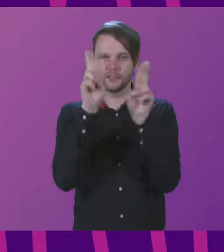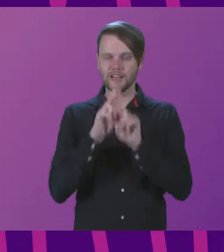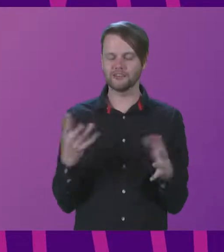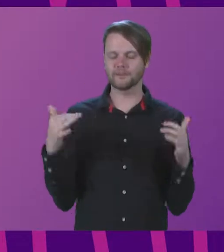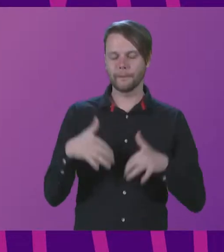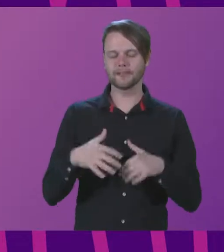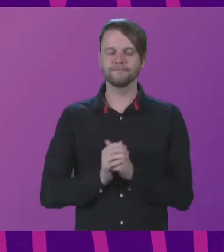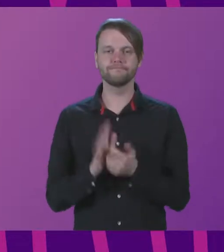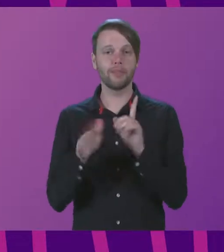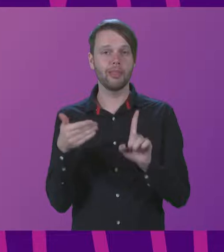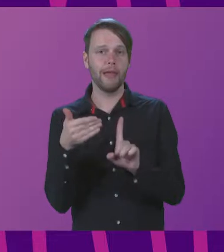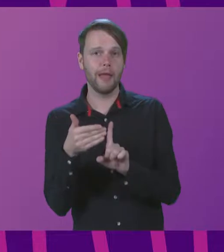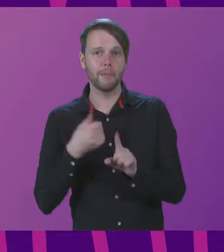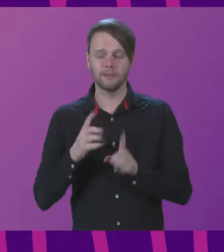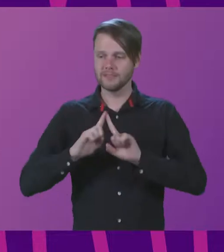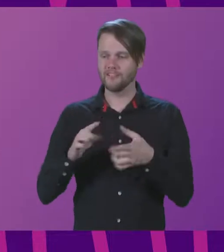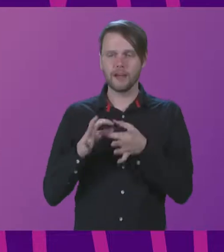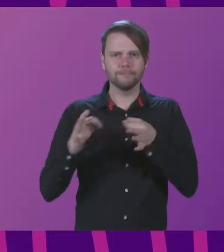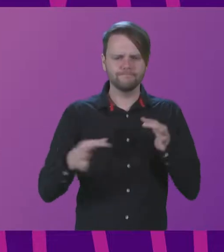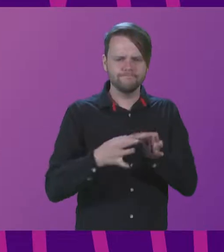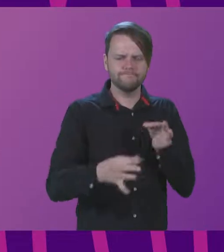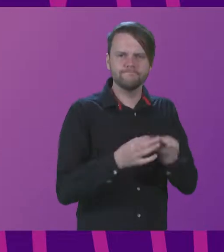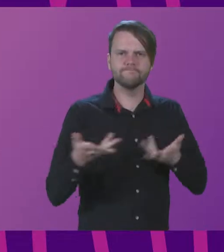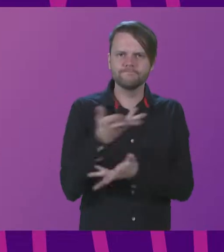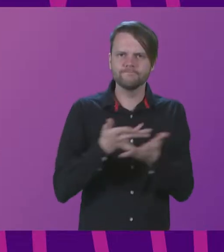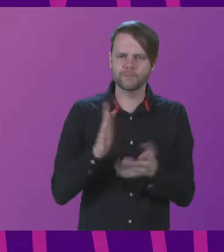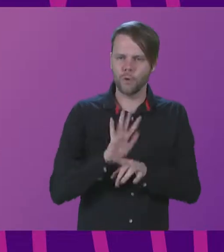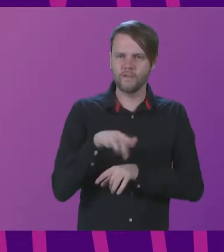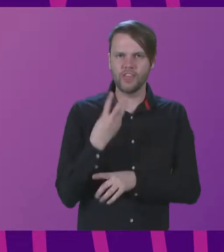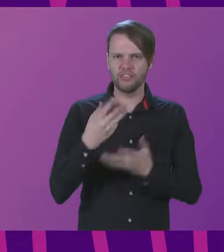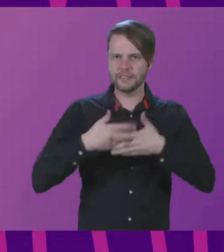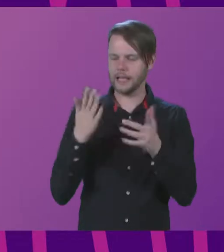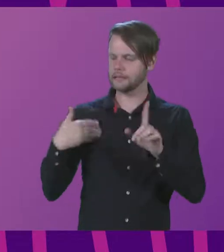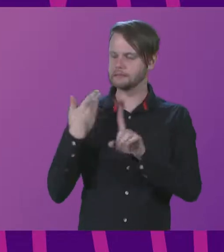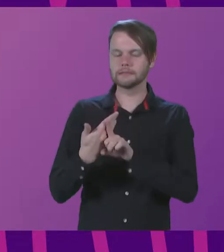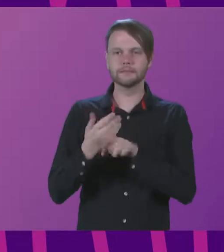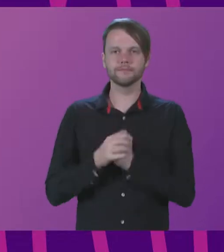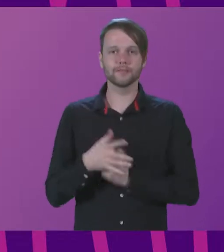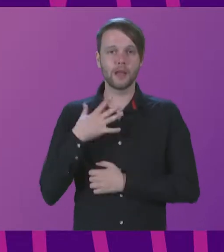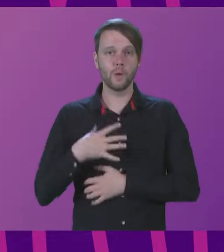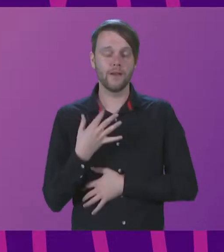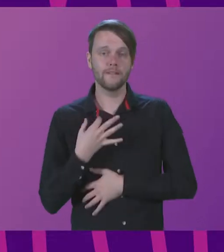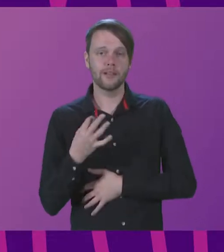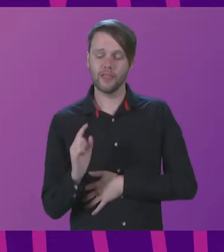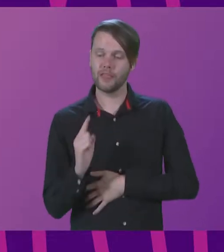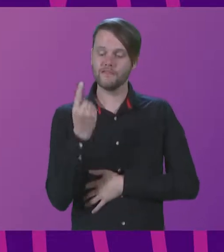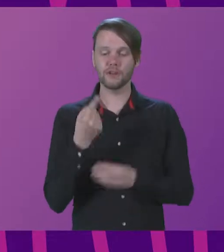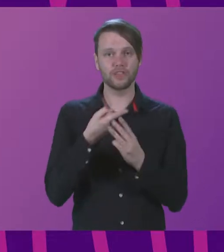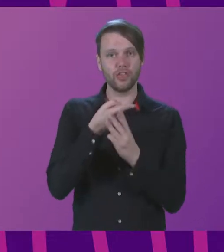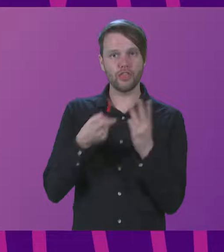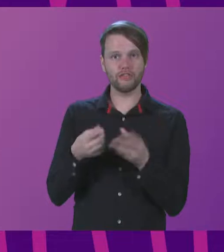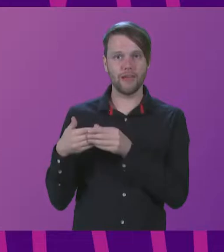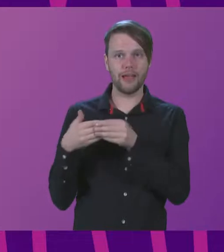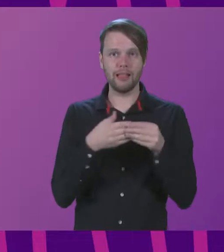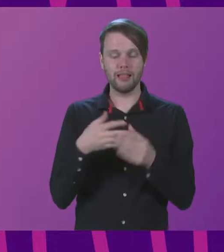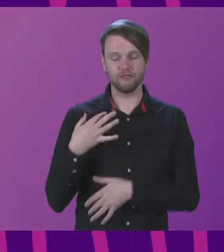aims to bring together the various threads of discussion over the past three days and I'd like to invite the first of our three lead